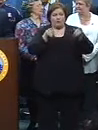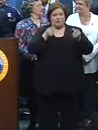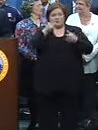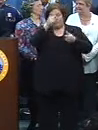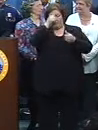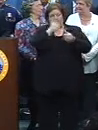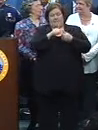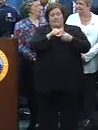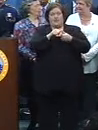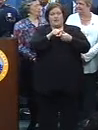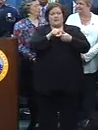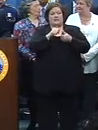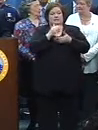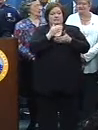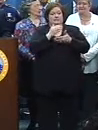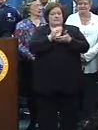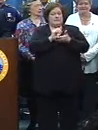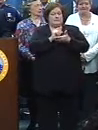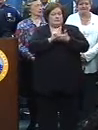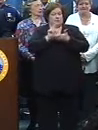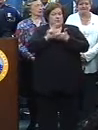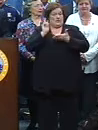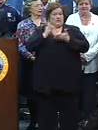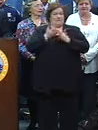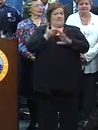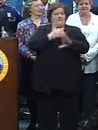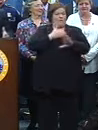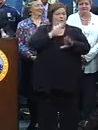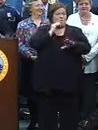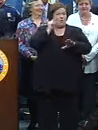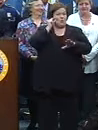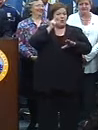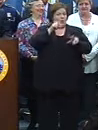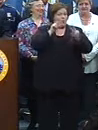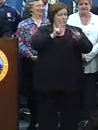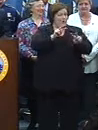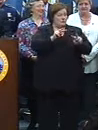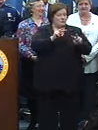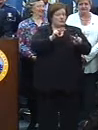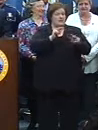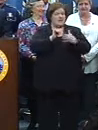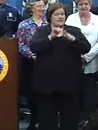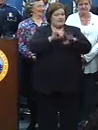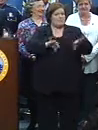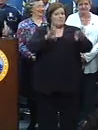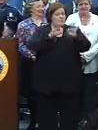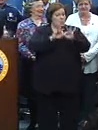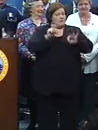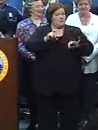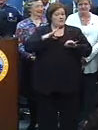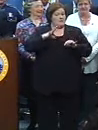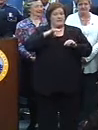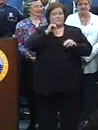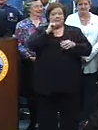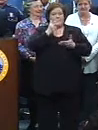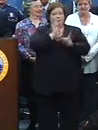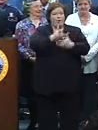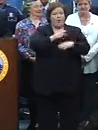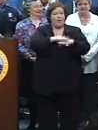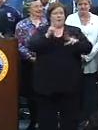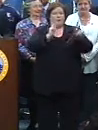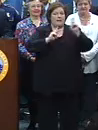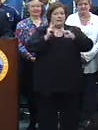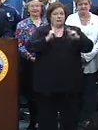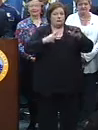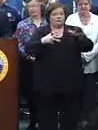recall that a couple weeks before Mardi Gras told people to mind their P's and Q's that one of the things that was part of Common Curtis was not parking in people's driveways,